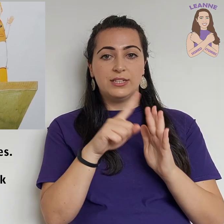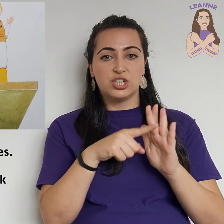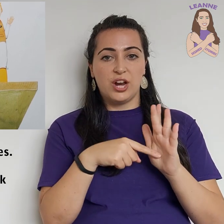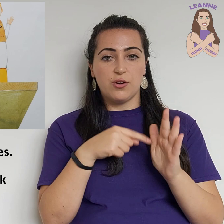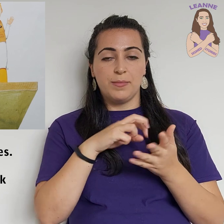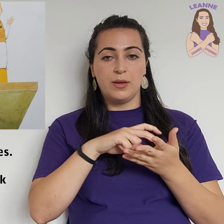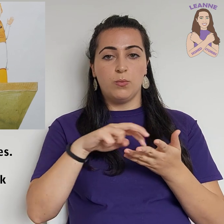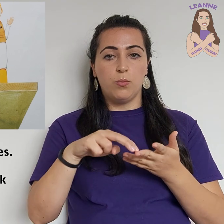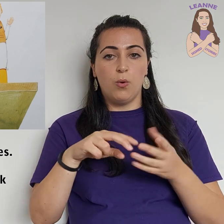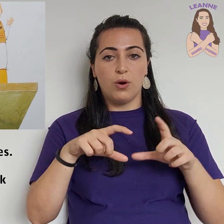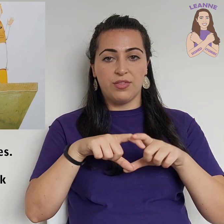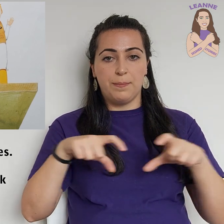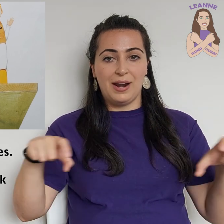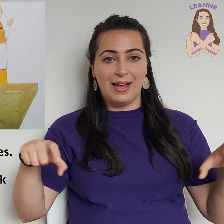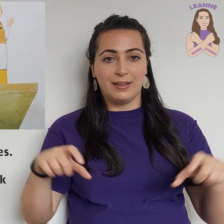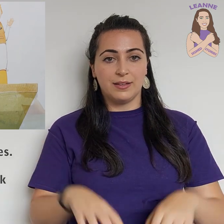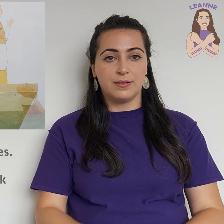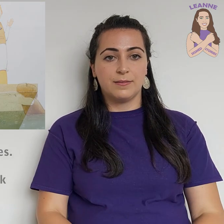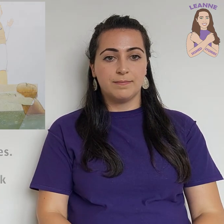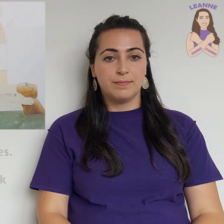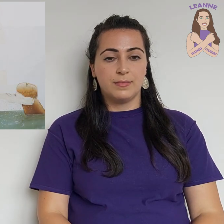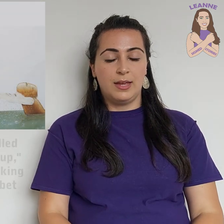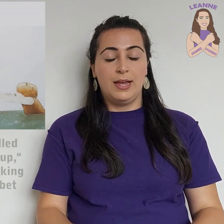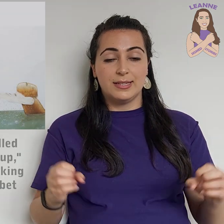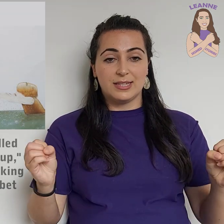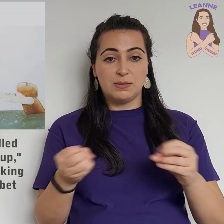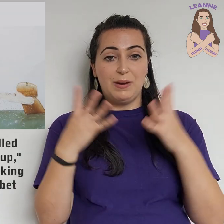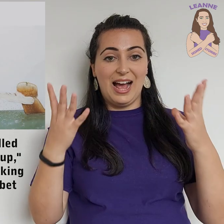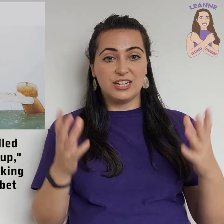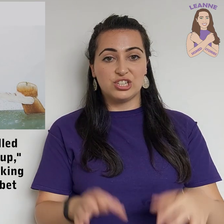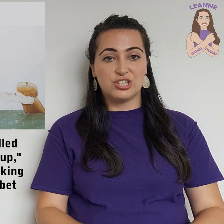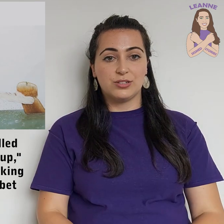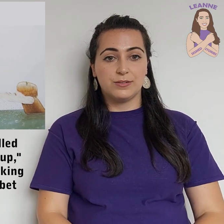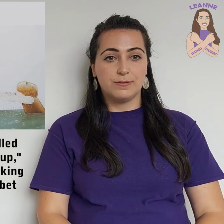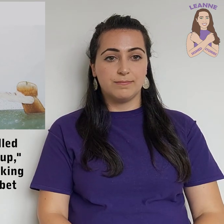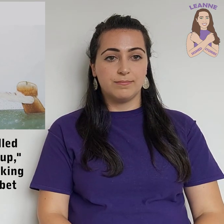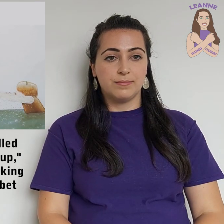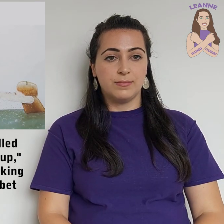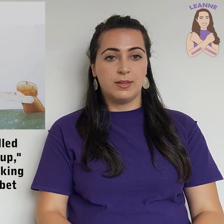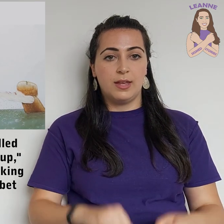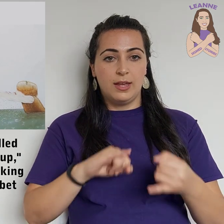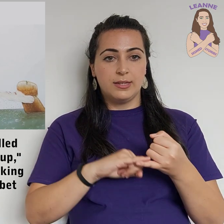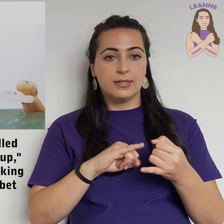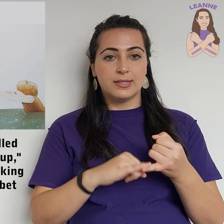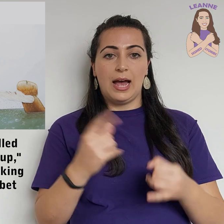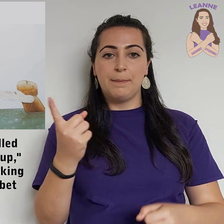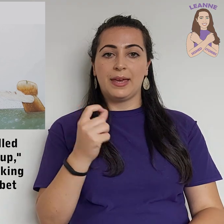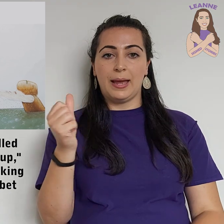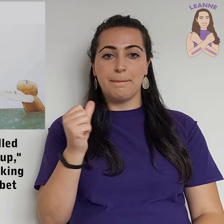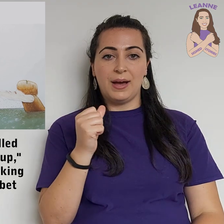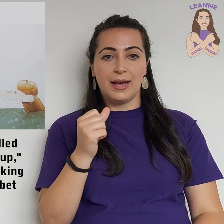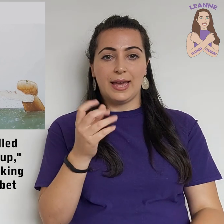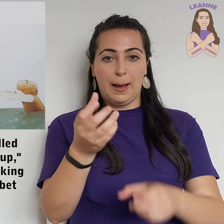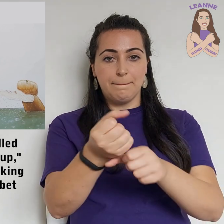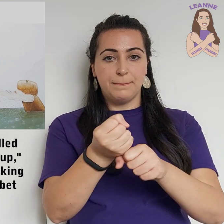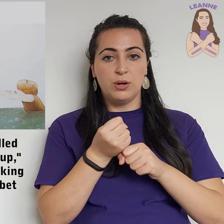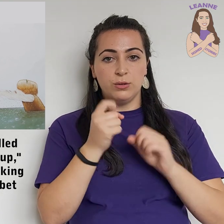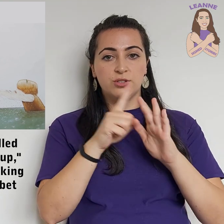Jeremy walk the plank. Splash! Sam came back and pulled